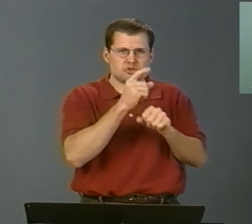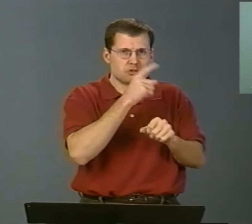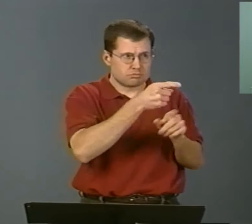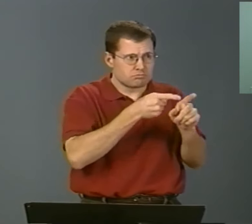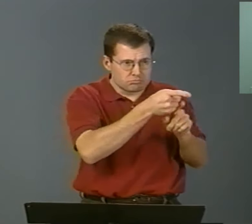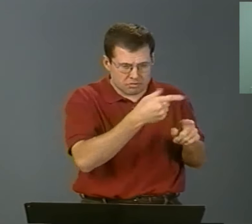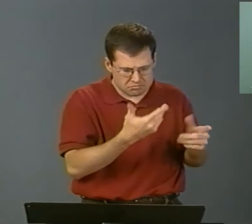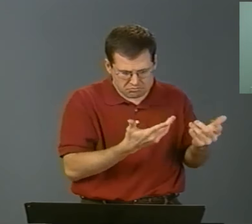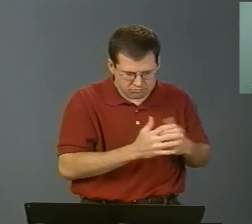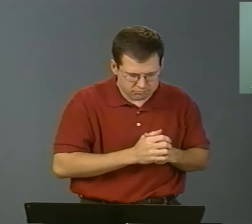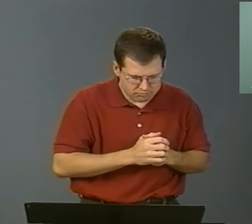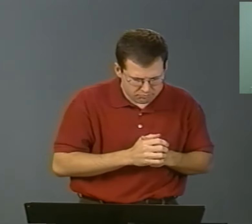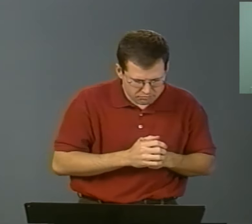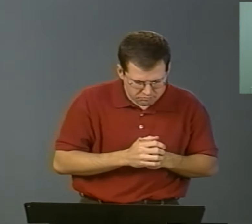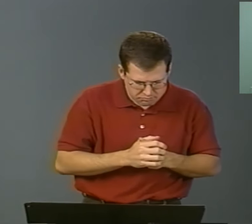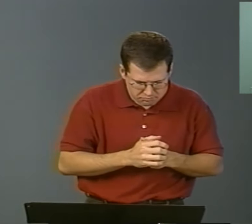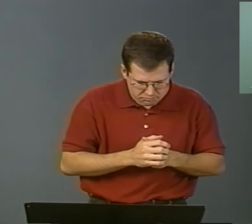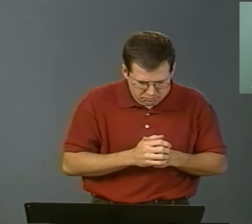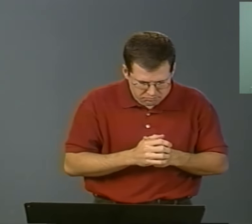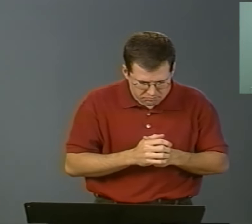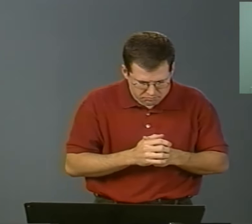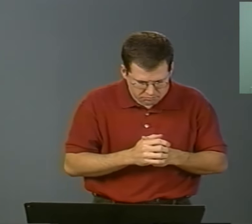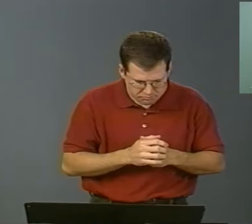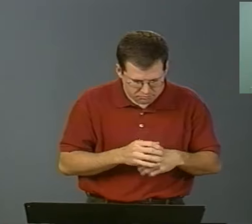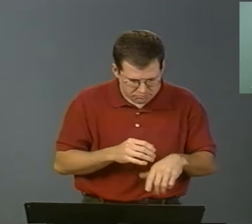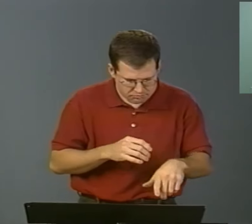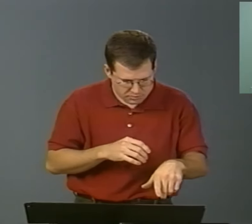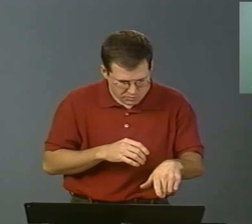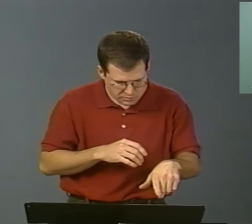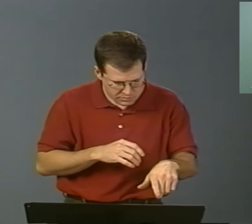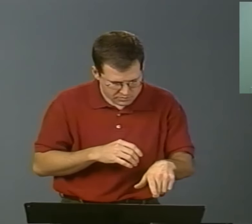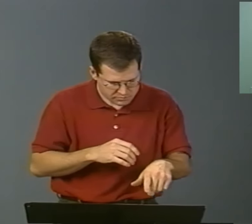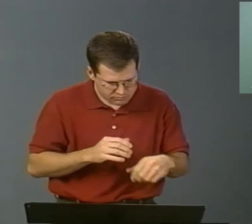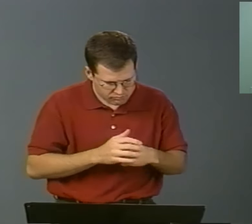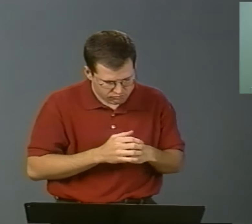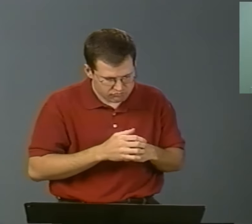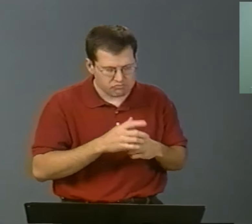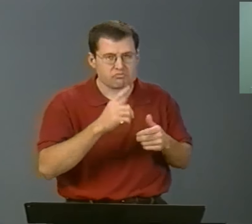or foreign cars, that could be a type of specialty.